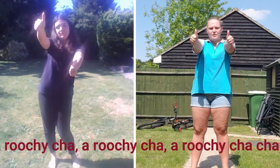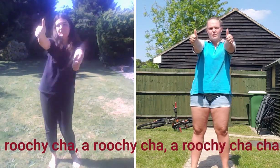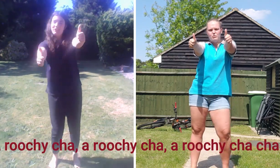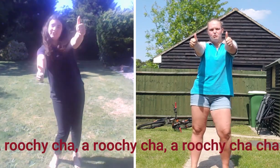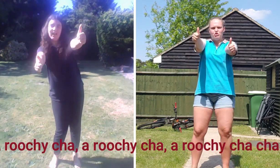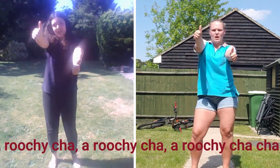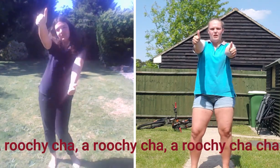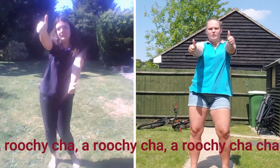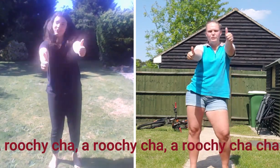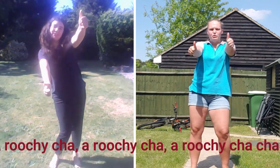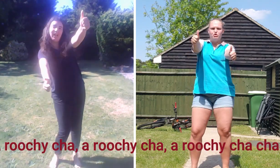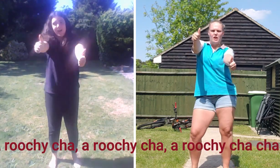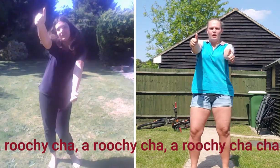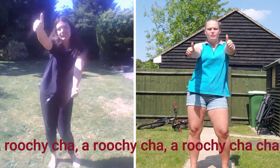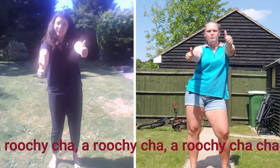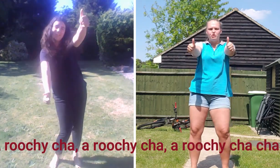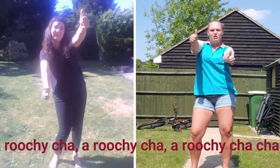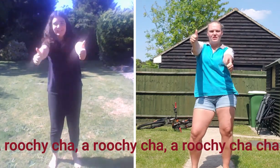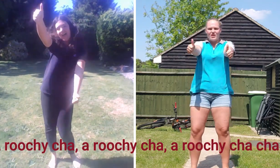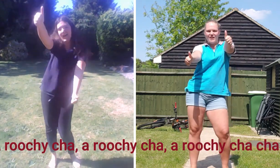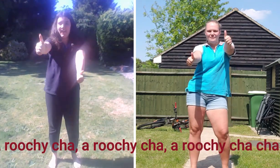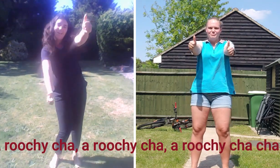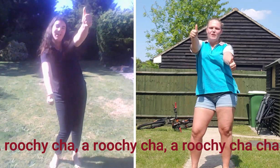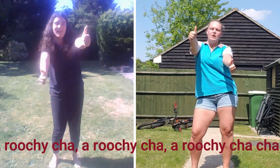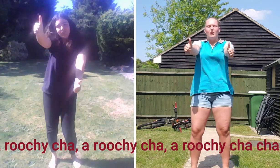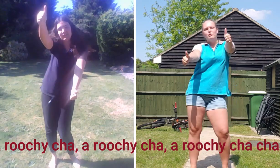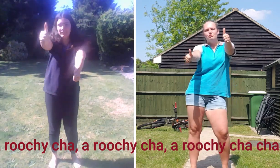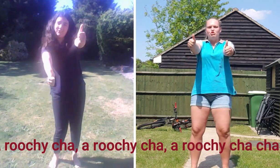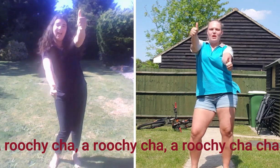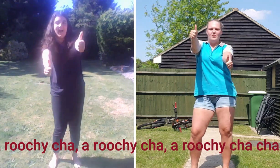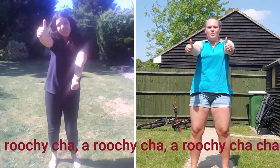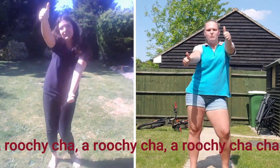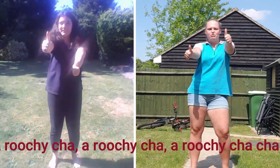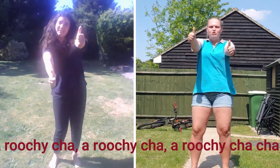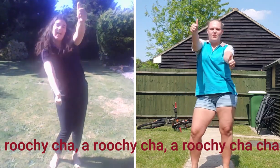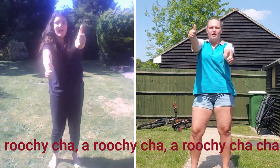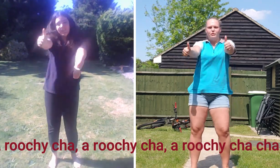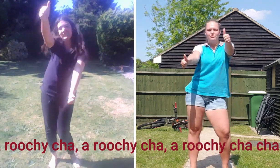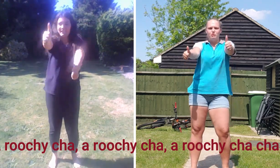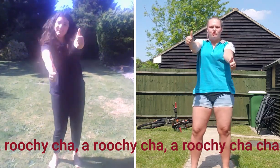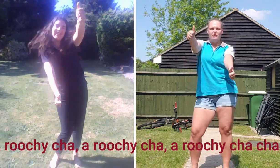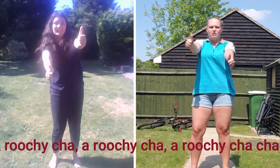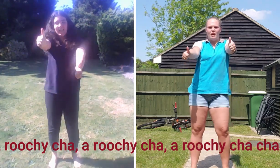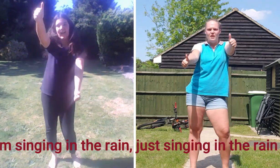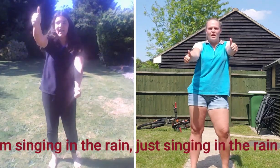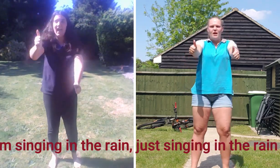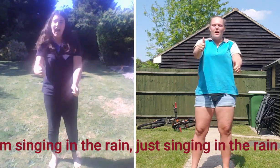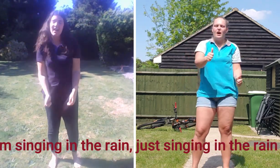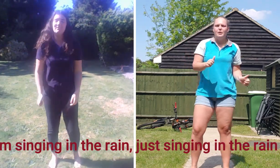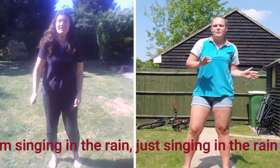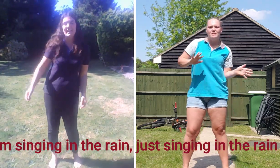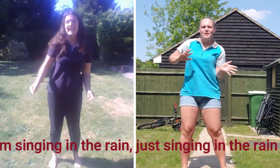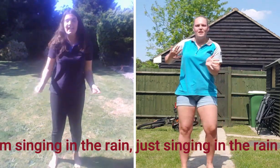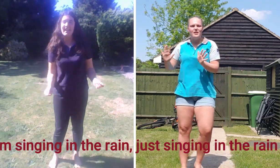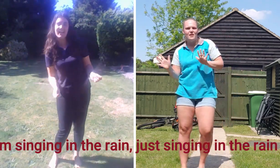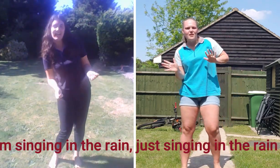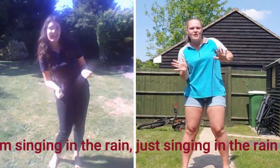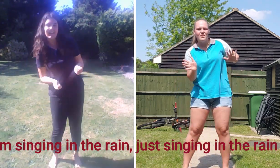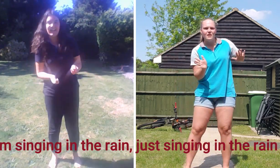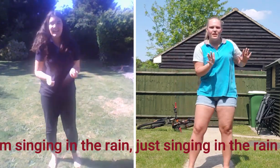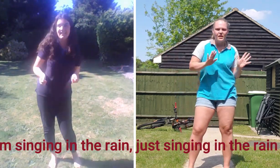a-roo-cha-cha, a-roo-cha-cha, a-roo-cha-cha, a-roo-cha-cha, a-roo-cha-cha, a-roo-cha-cha-cha. I'm